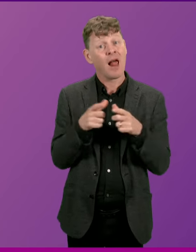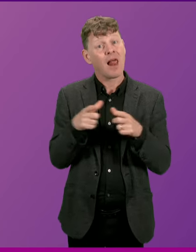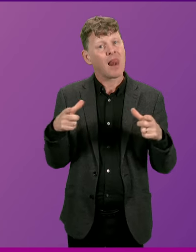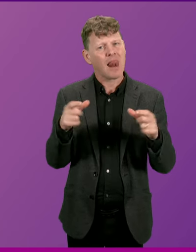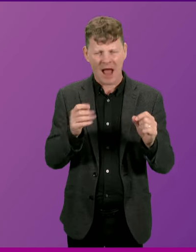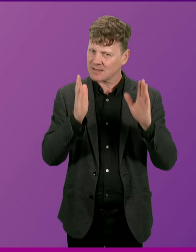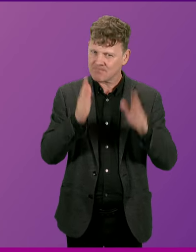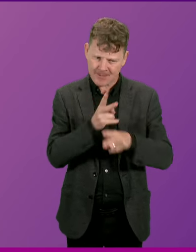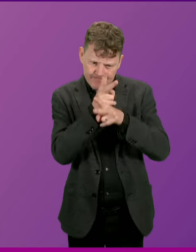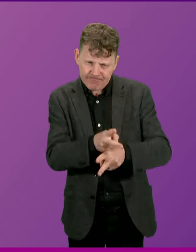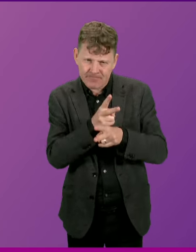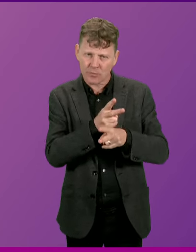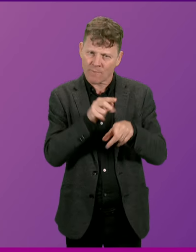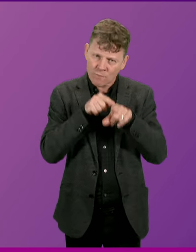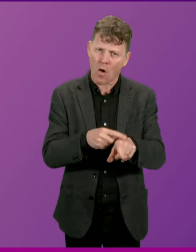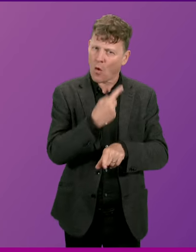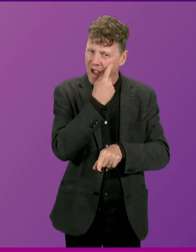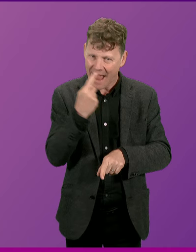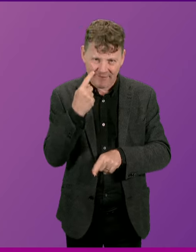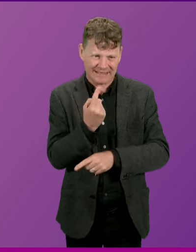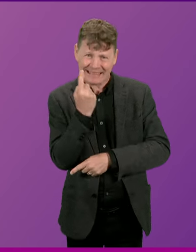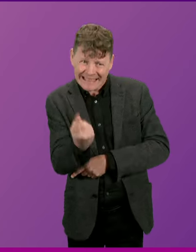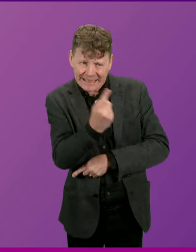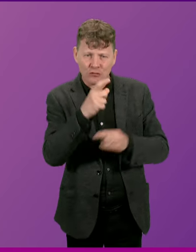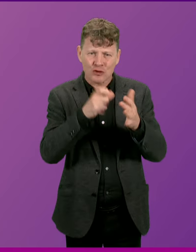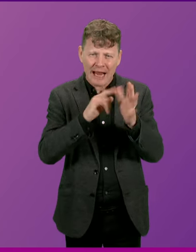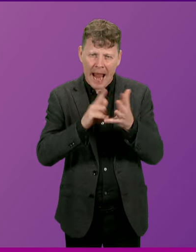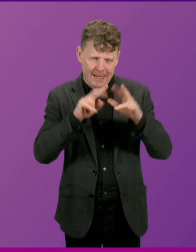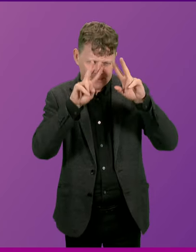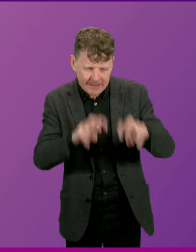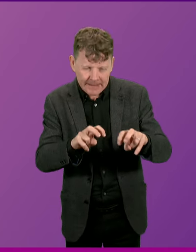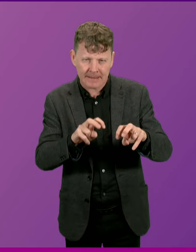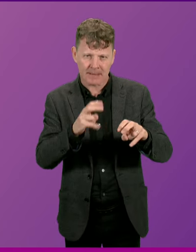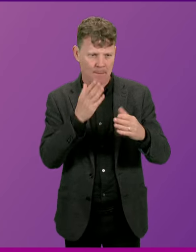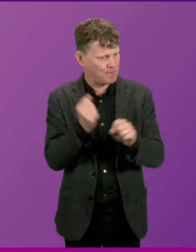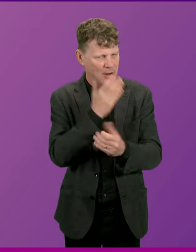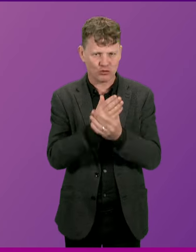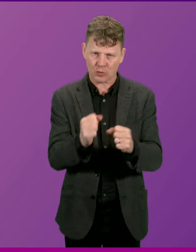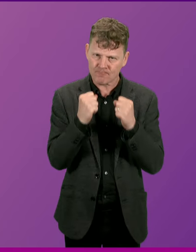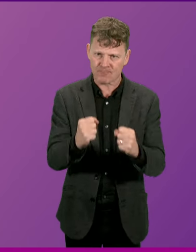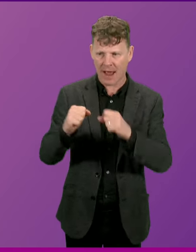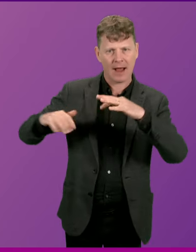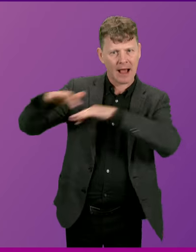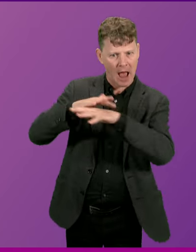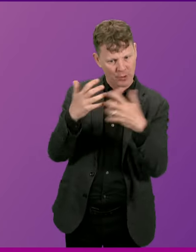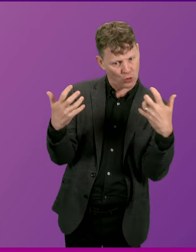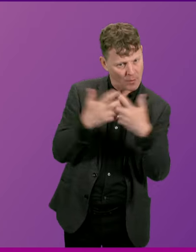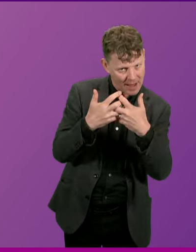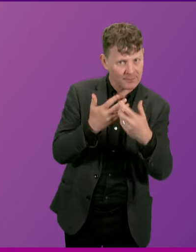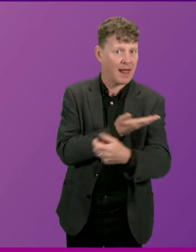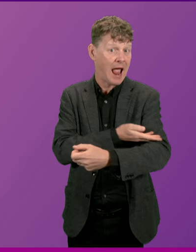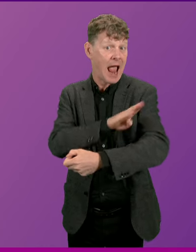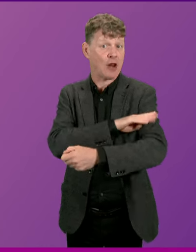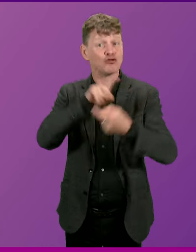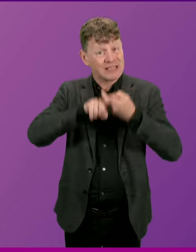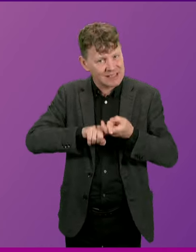rigorously evidence-led, case-by-case basis with robust climate compatibility and energy security being key considerations.